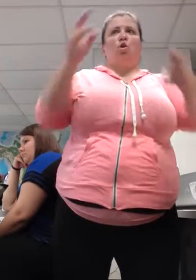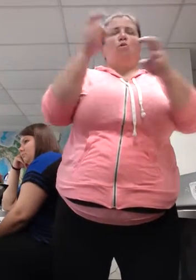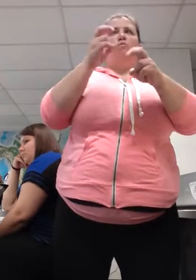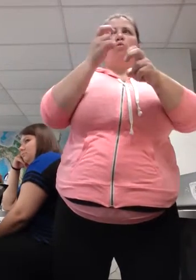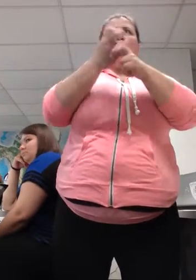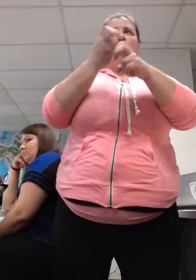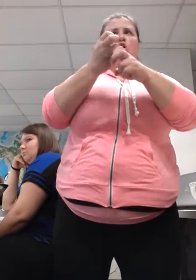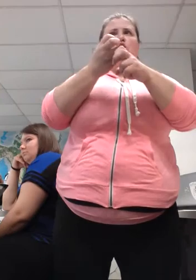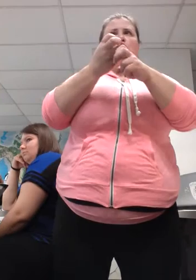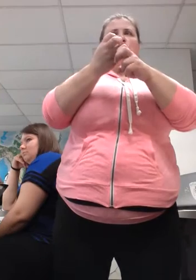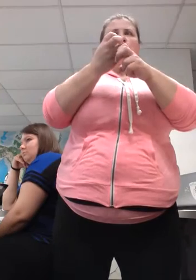It has to be crystal clear.